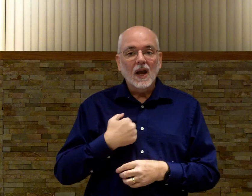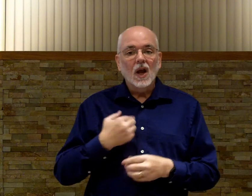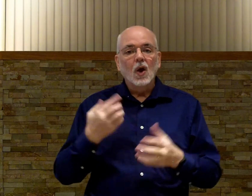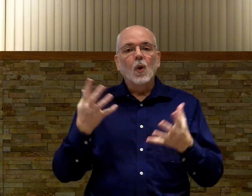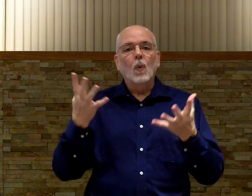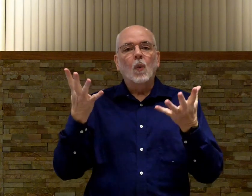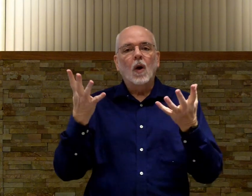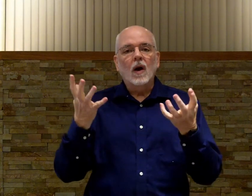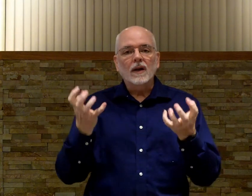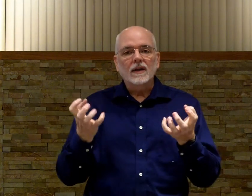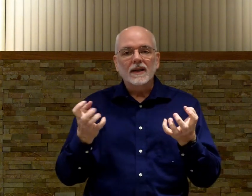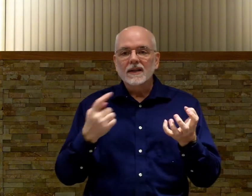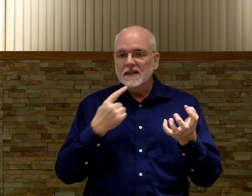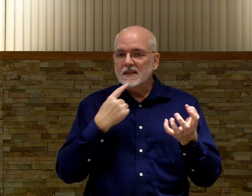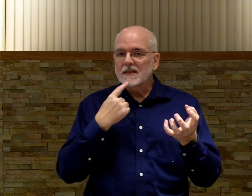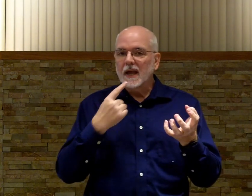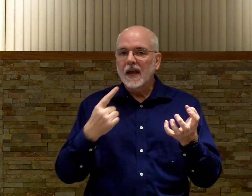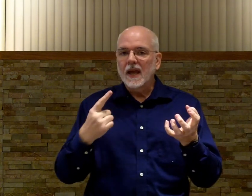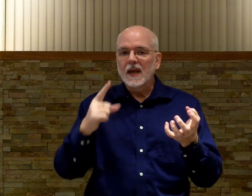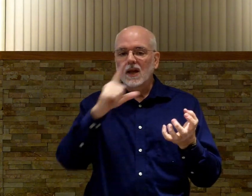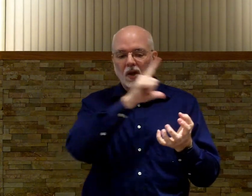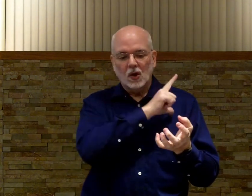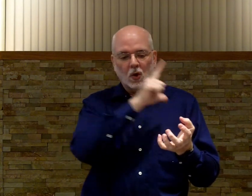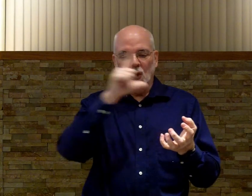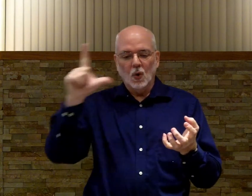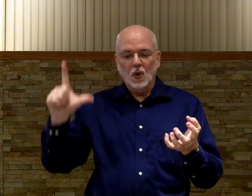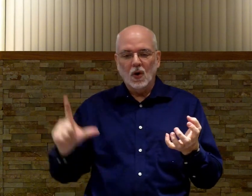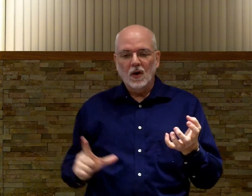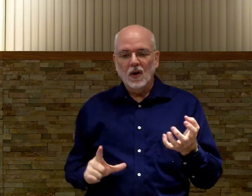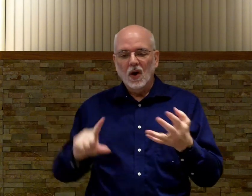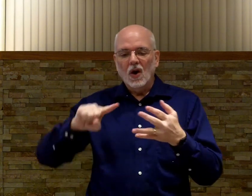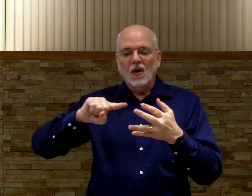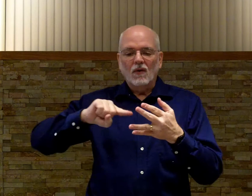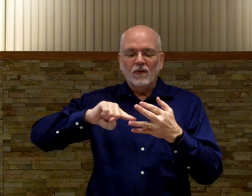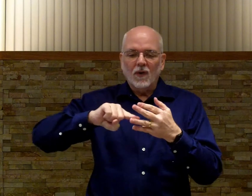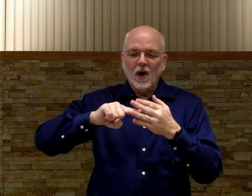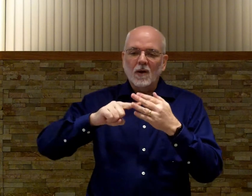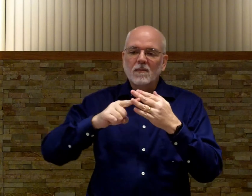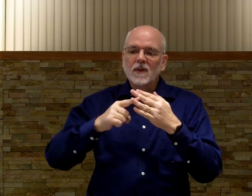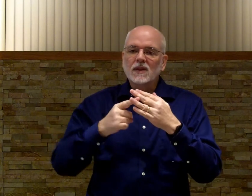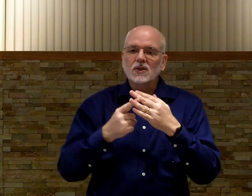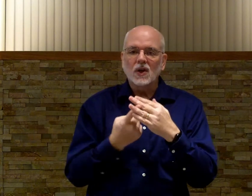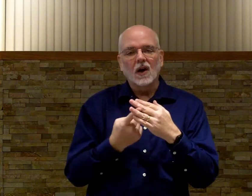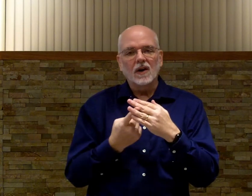want say, Lord, from the start.